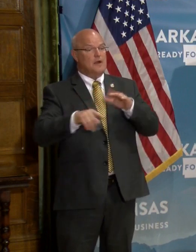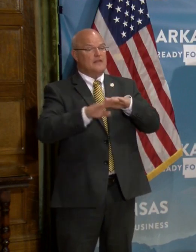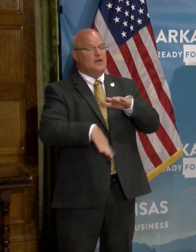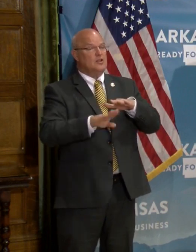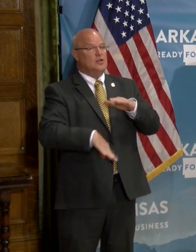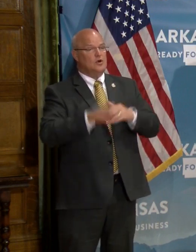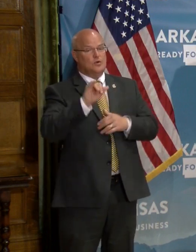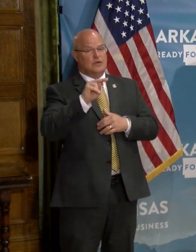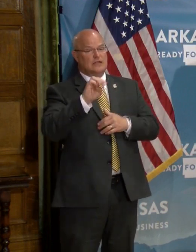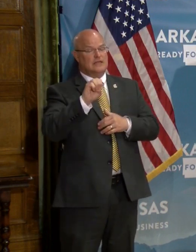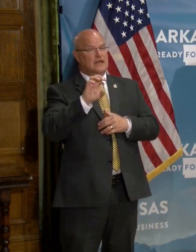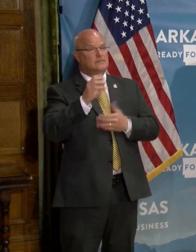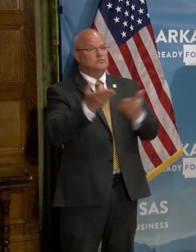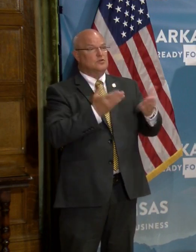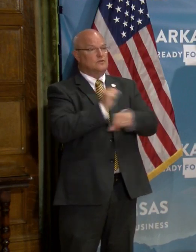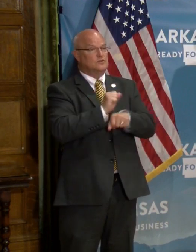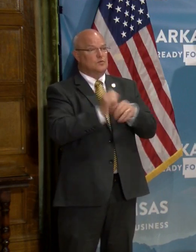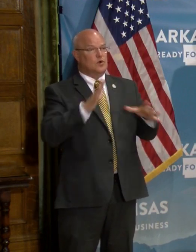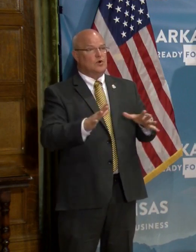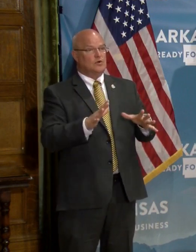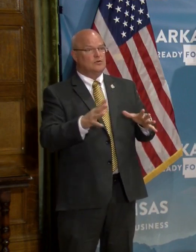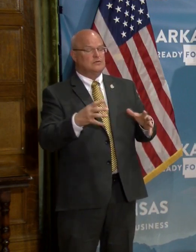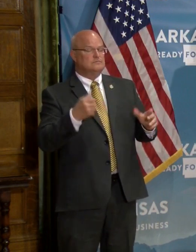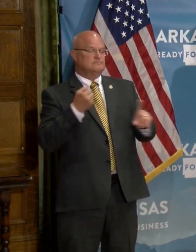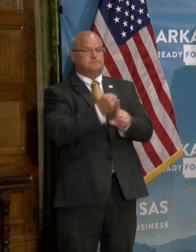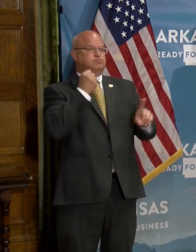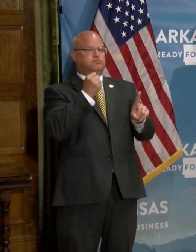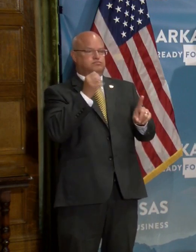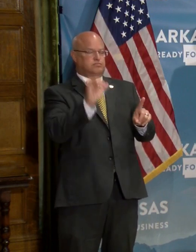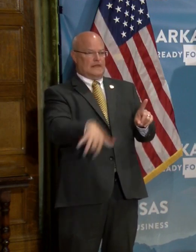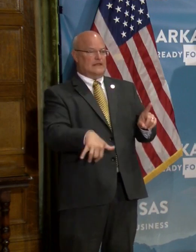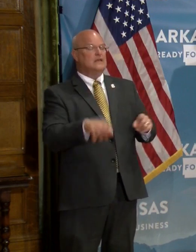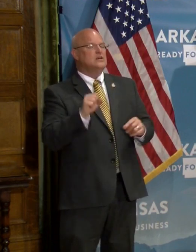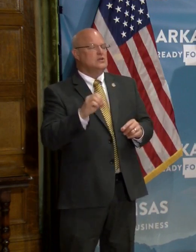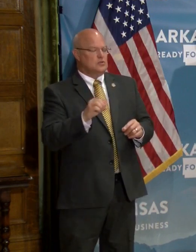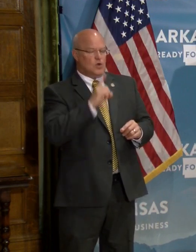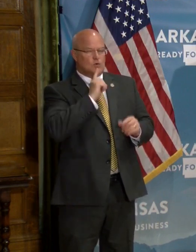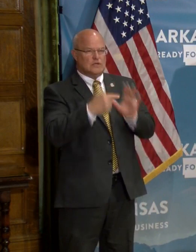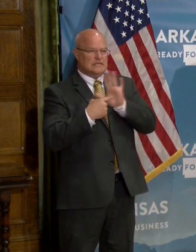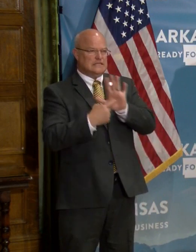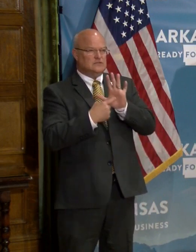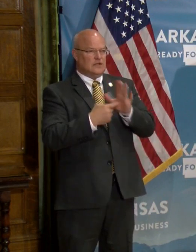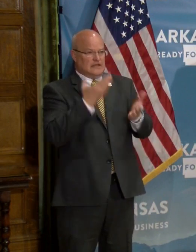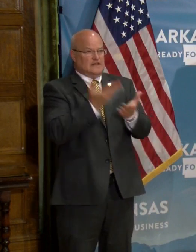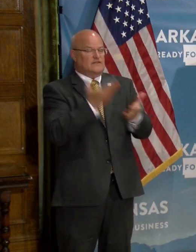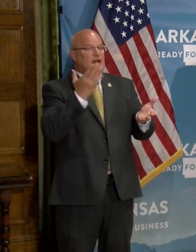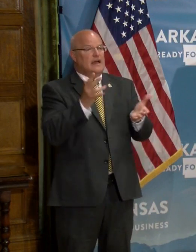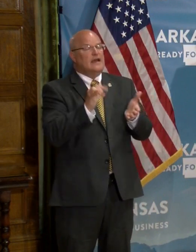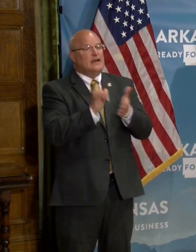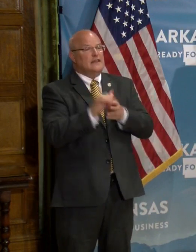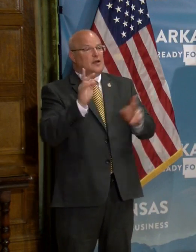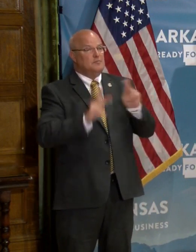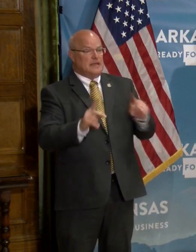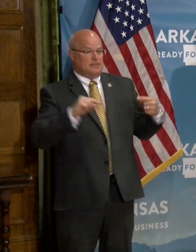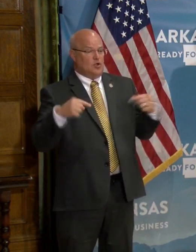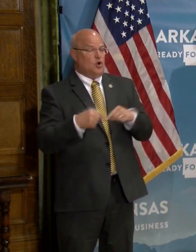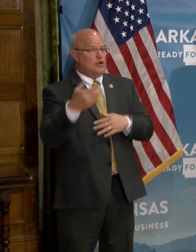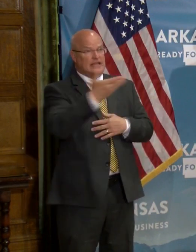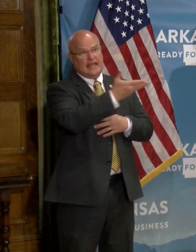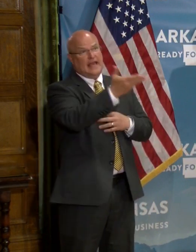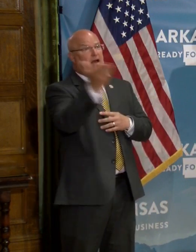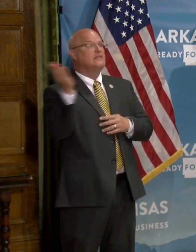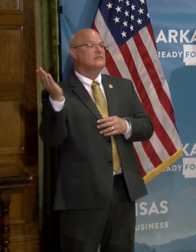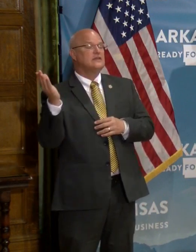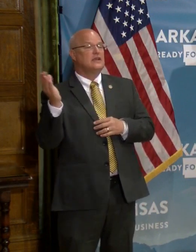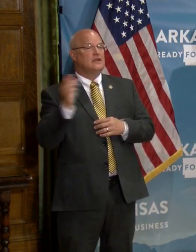the low income service workers are being so adversely impacted. And it just illustrates the fact that people are hurting out there,